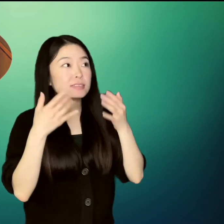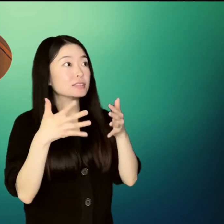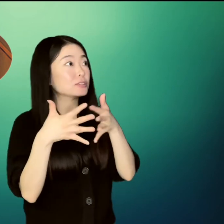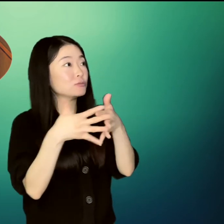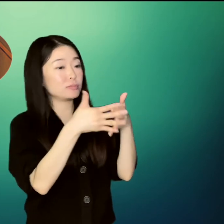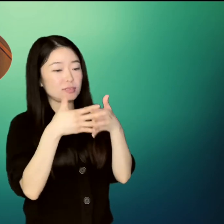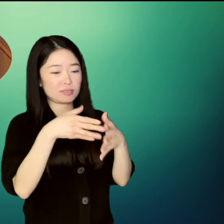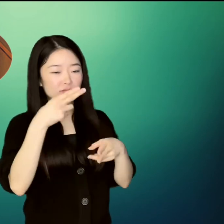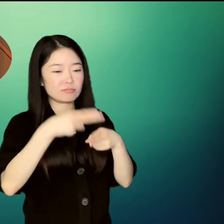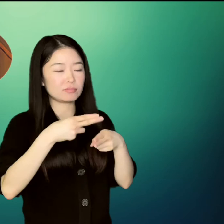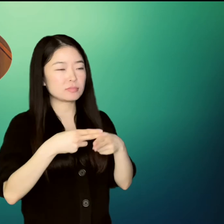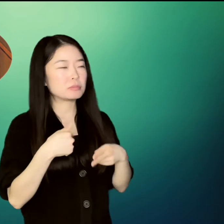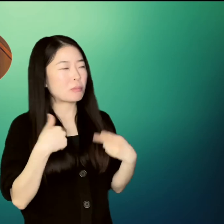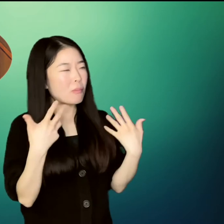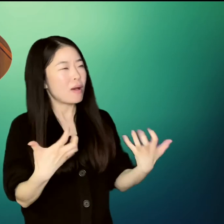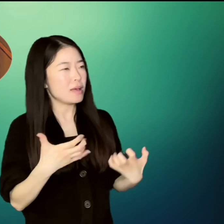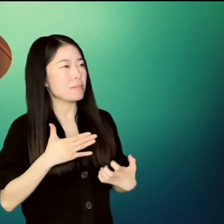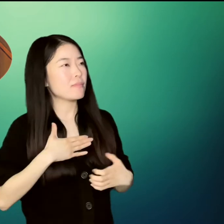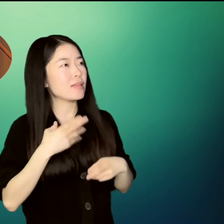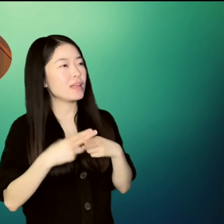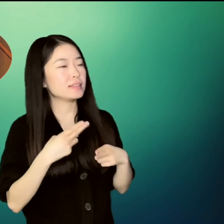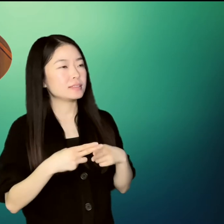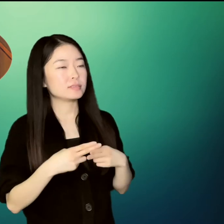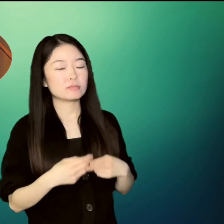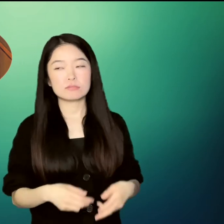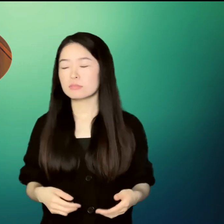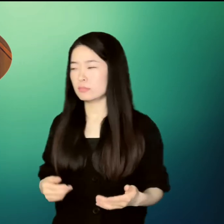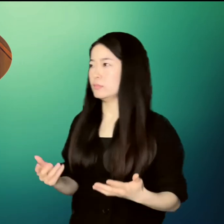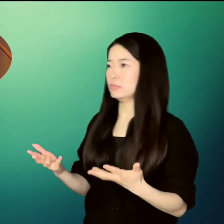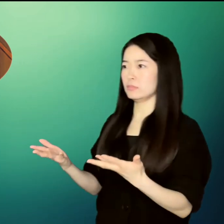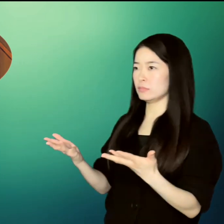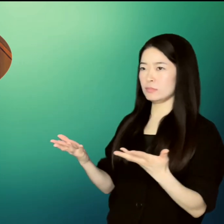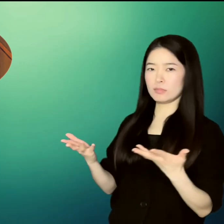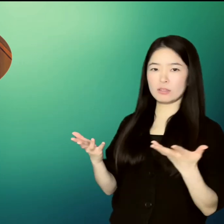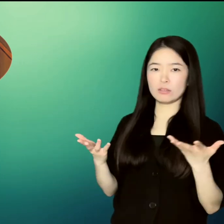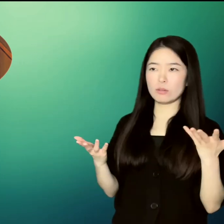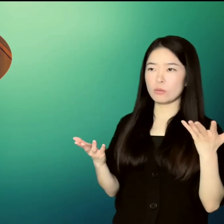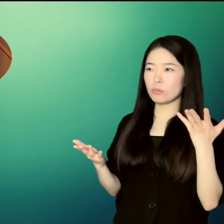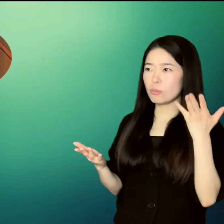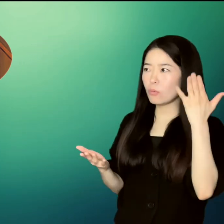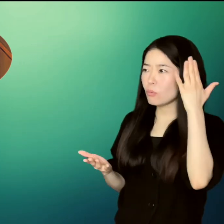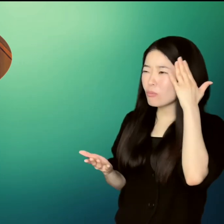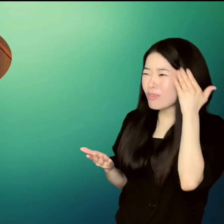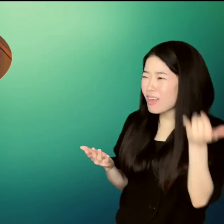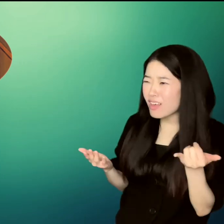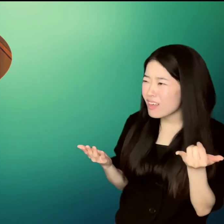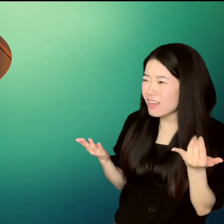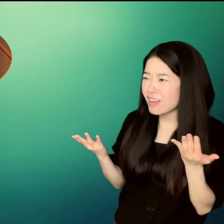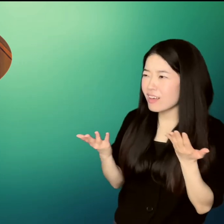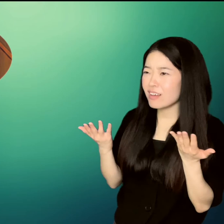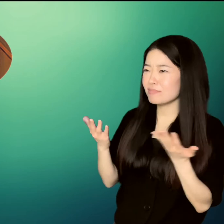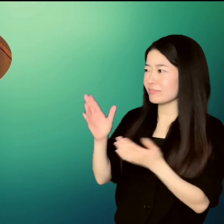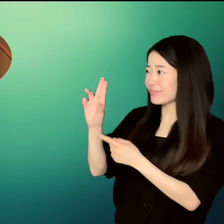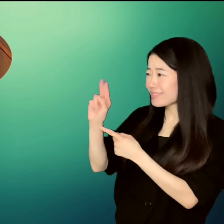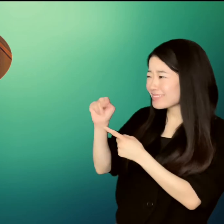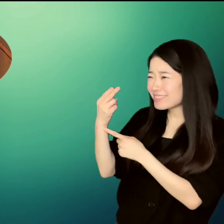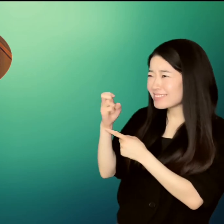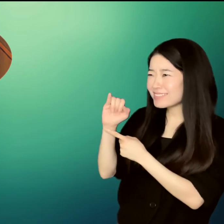But, but I think I would like my own American name, she said quickly. Her mother looked at her with a surprise. Why?